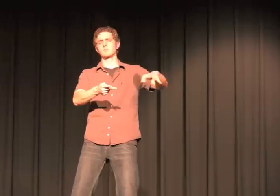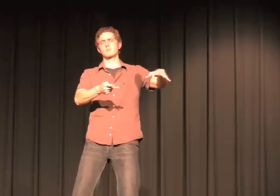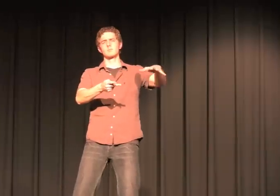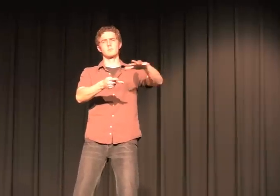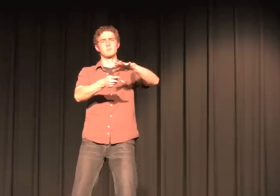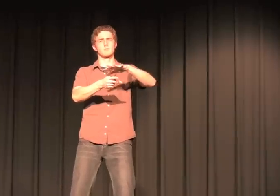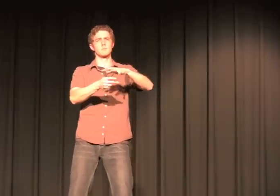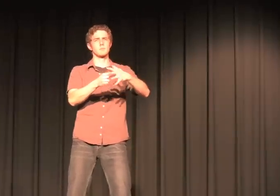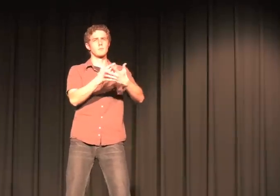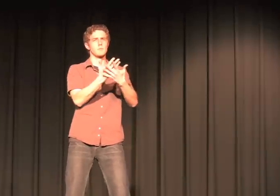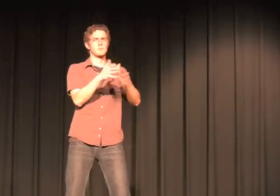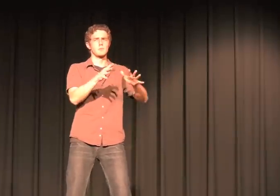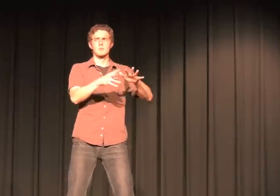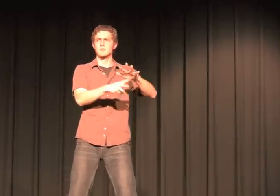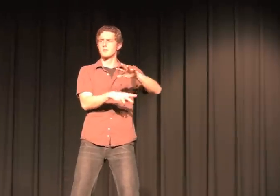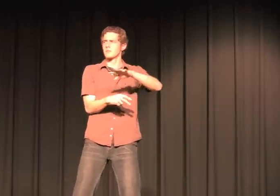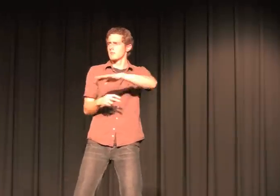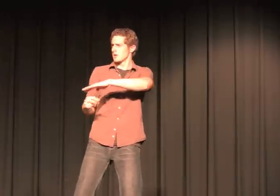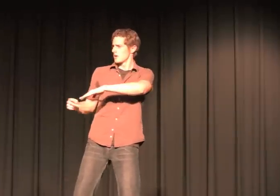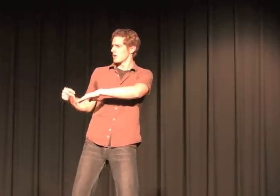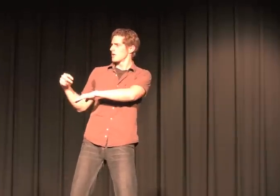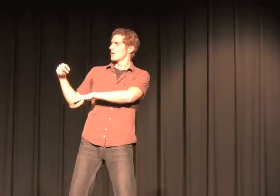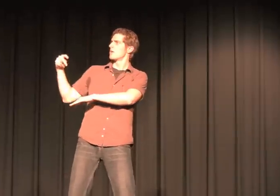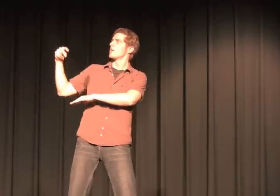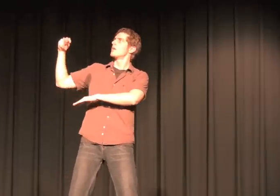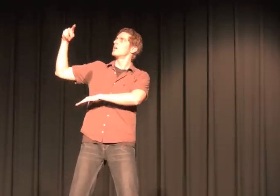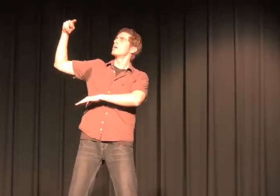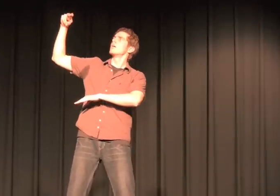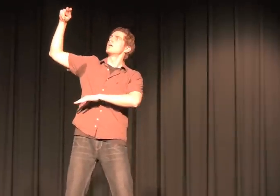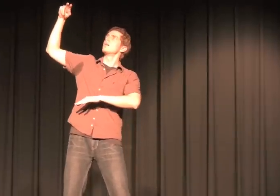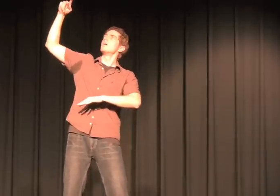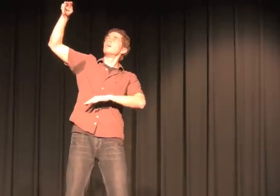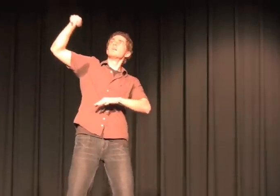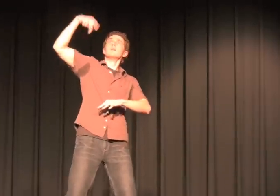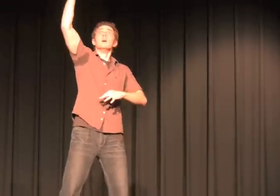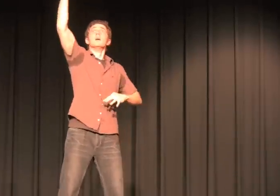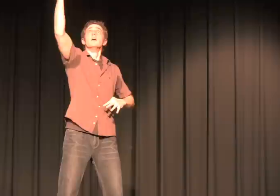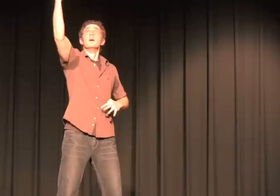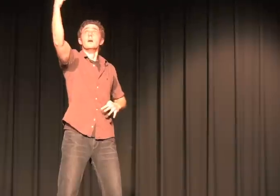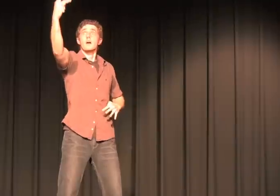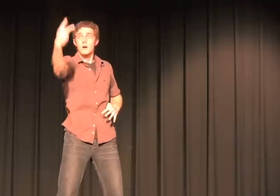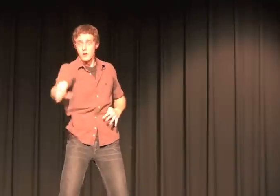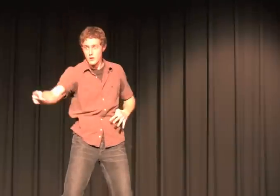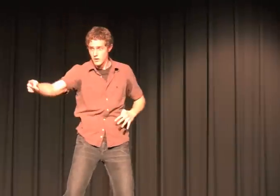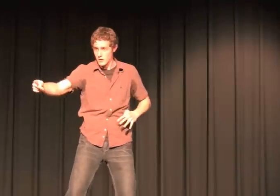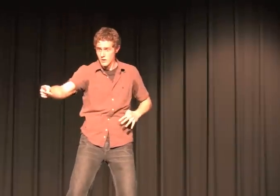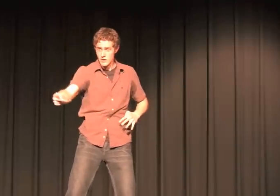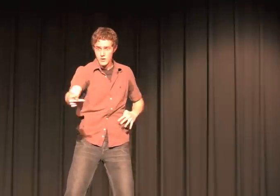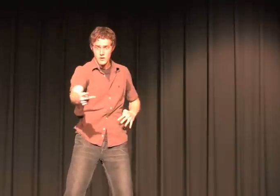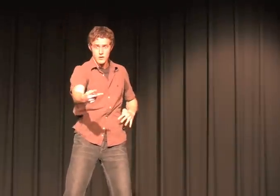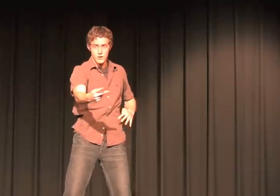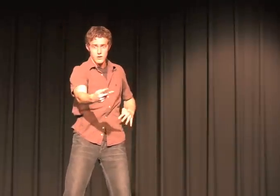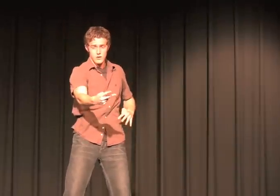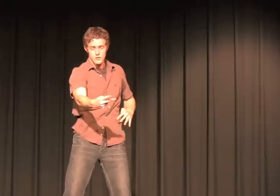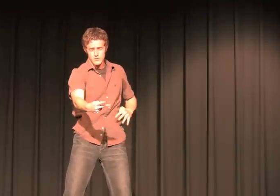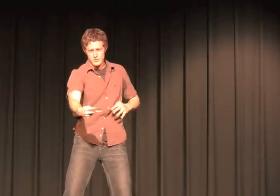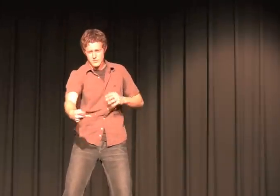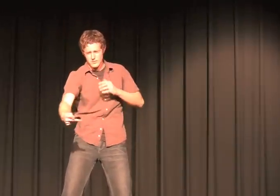And then he climbed my tower And off the edge of me he ran